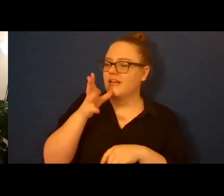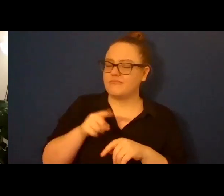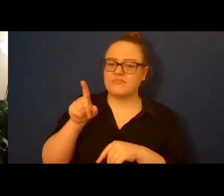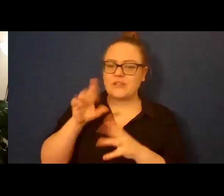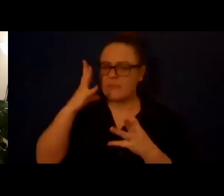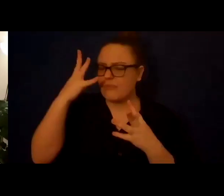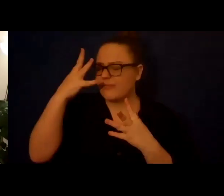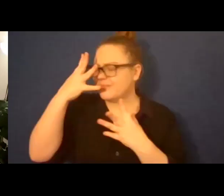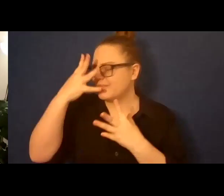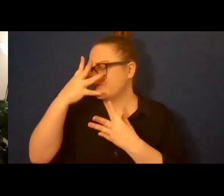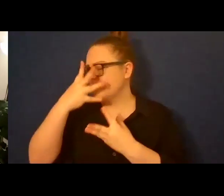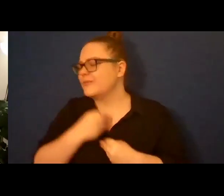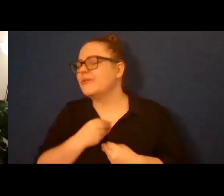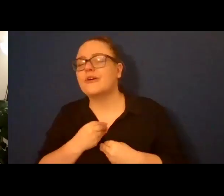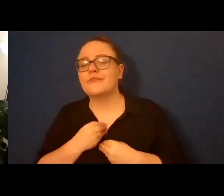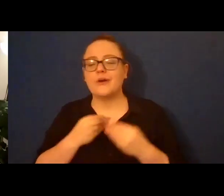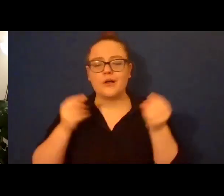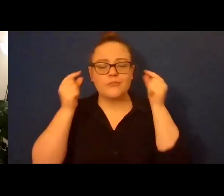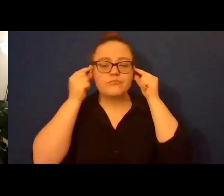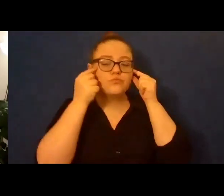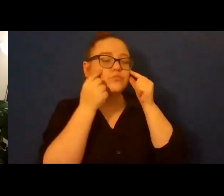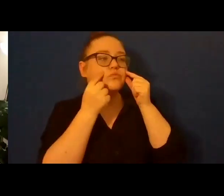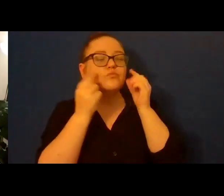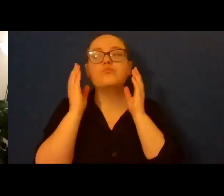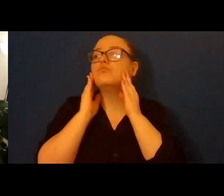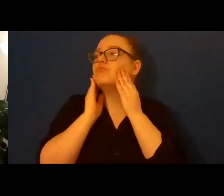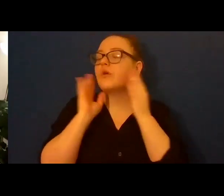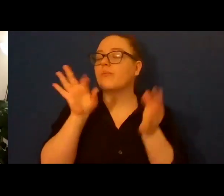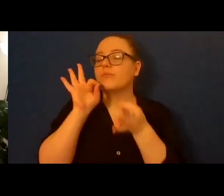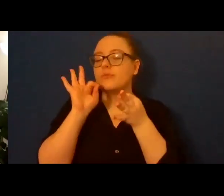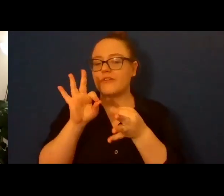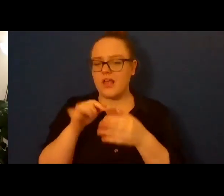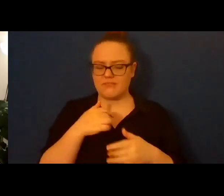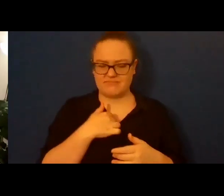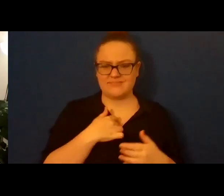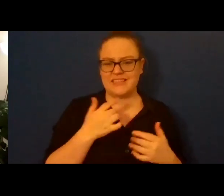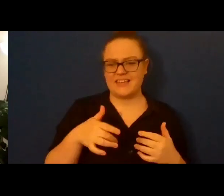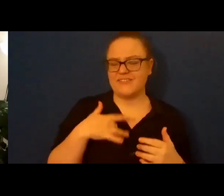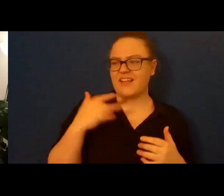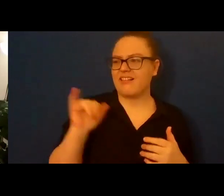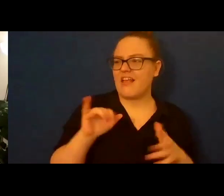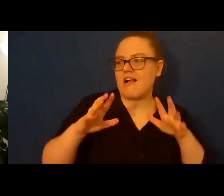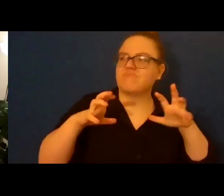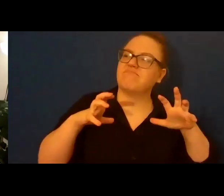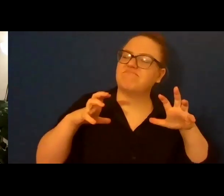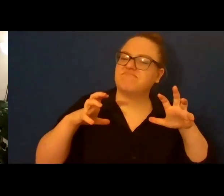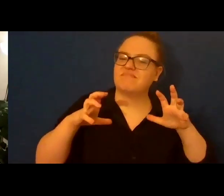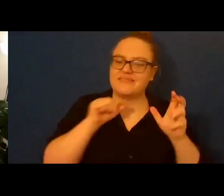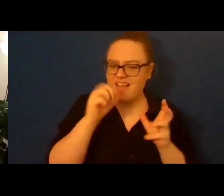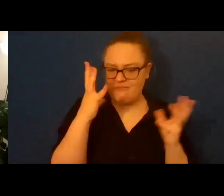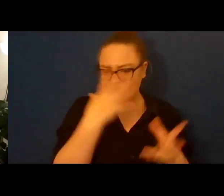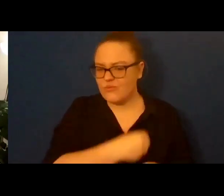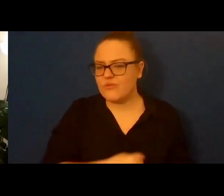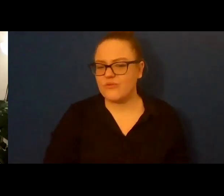fine features and dizzying cheekbones. But me, I felt too beast to be beautiful. I was a hecatonchire among humans.